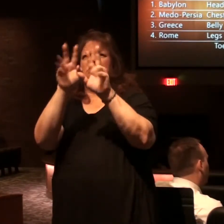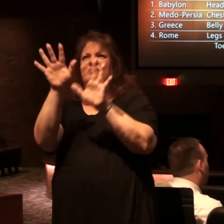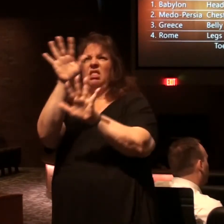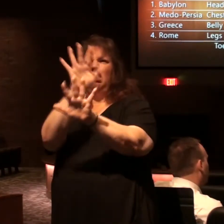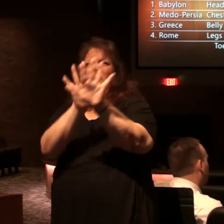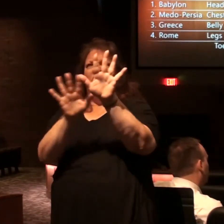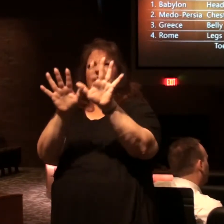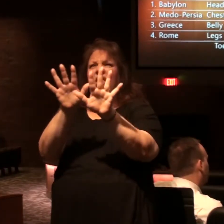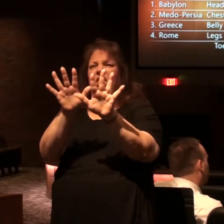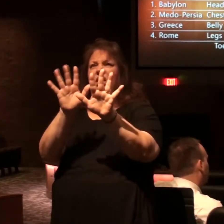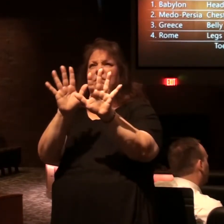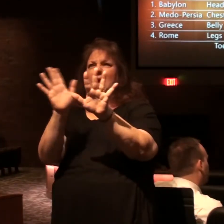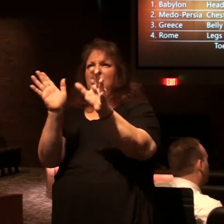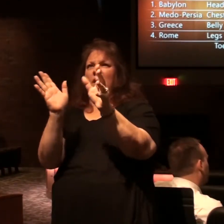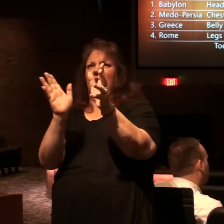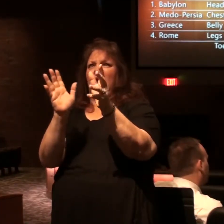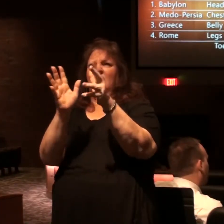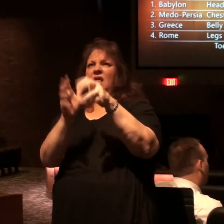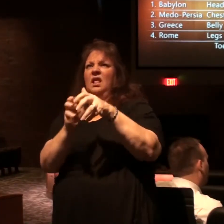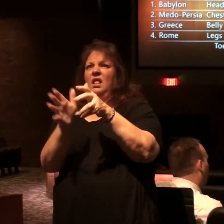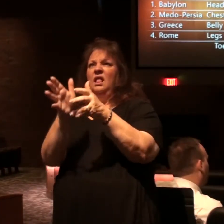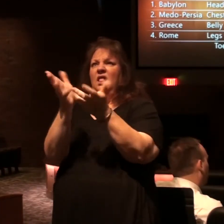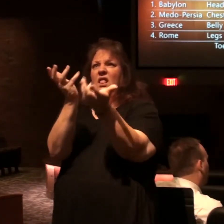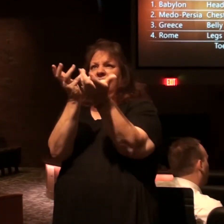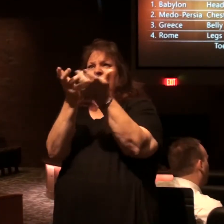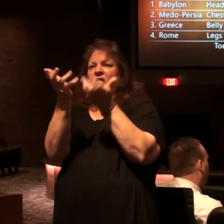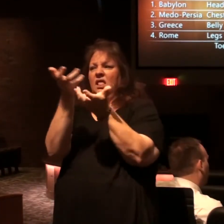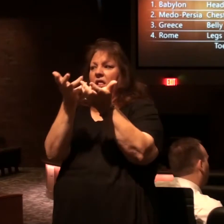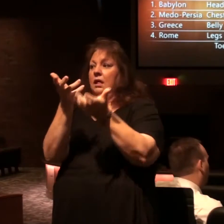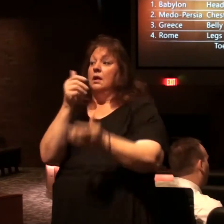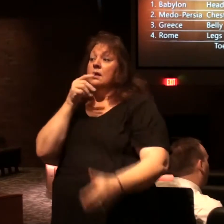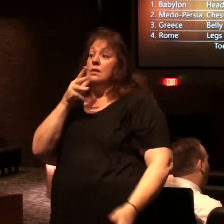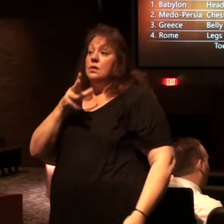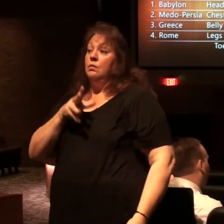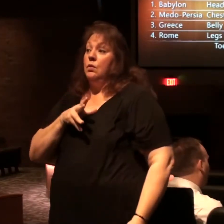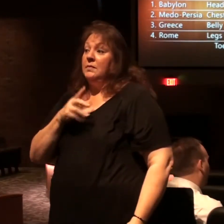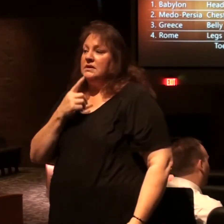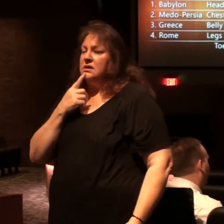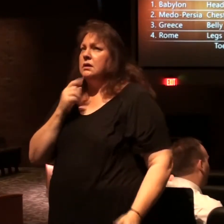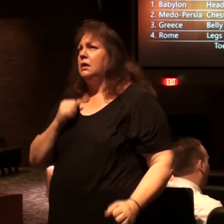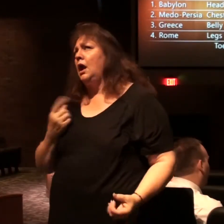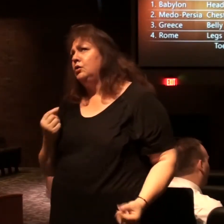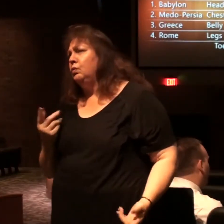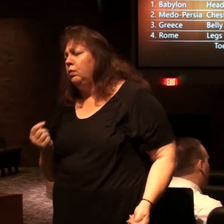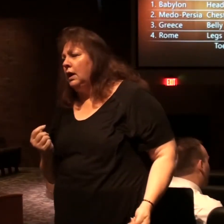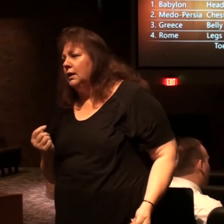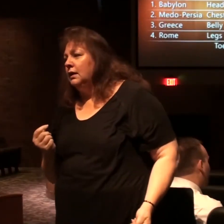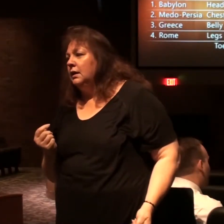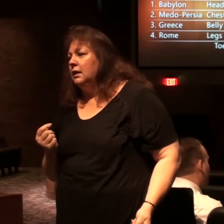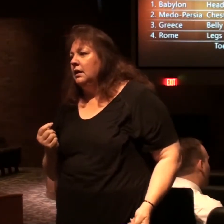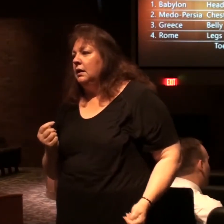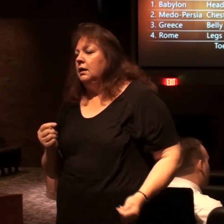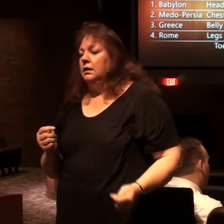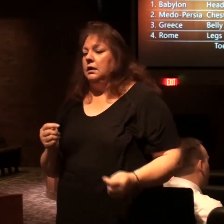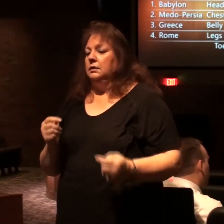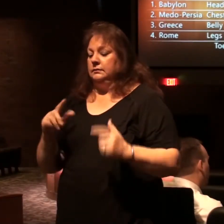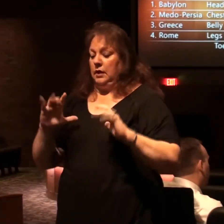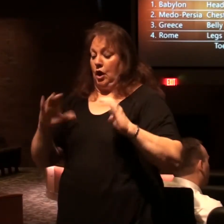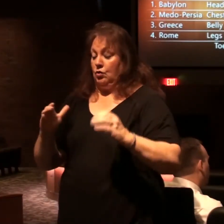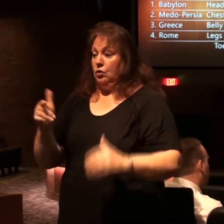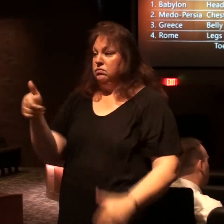and think about reconstituting itself and what she says could be done a rotating group